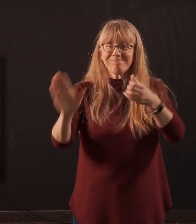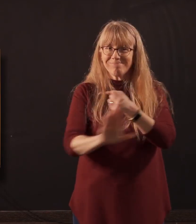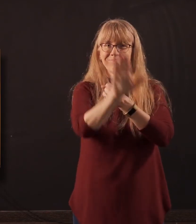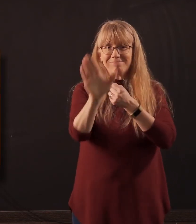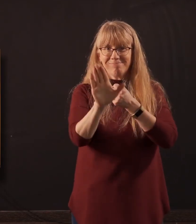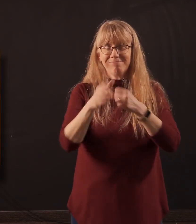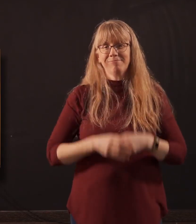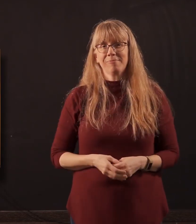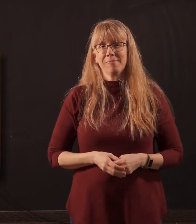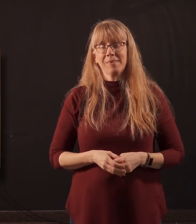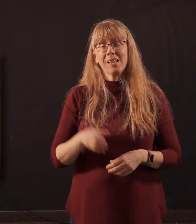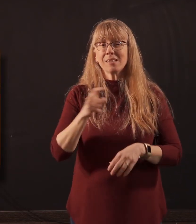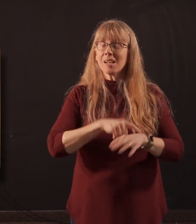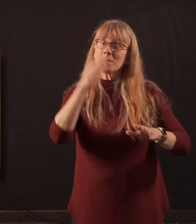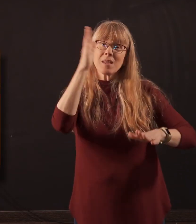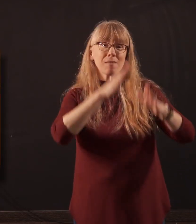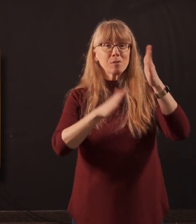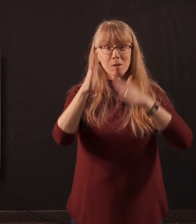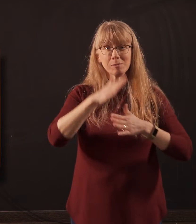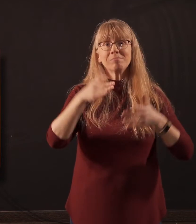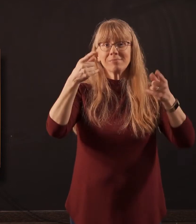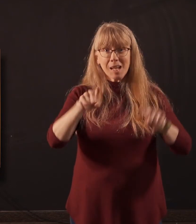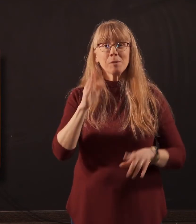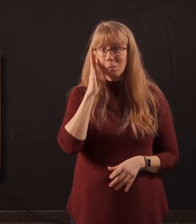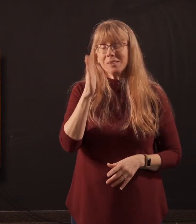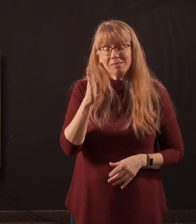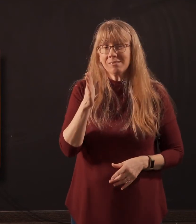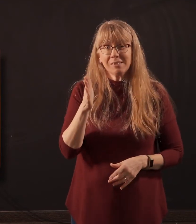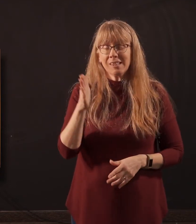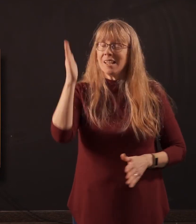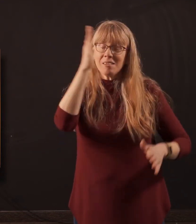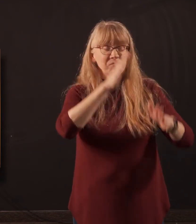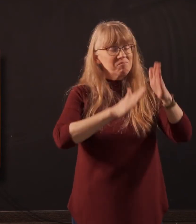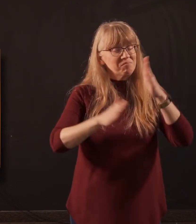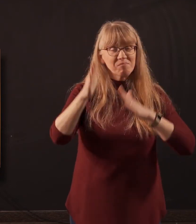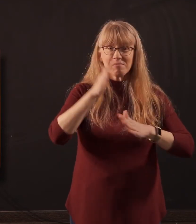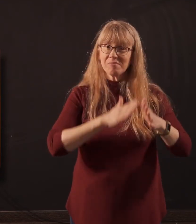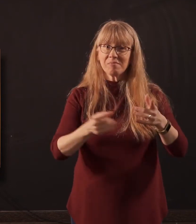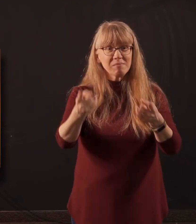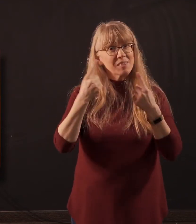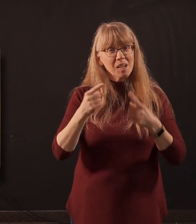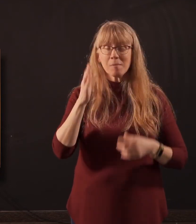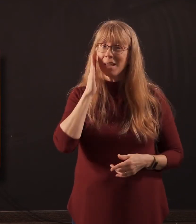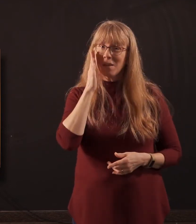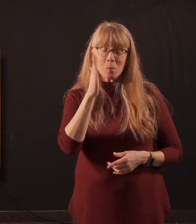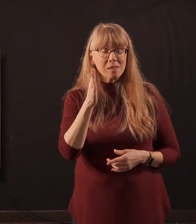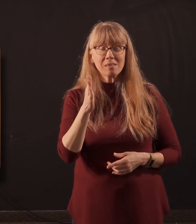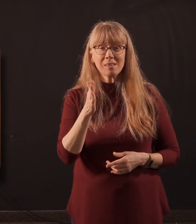The times of trouble will come. The storms will come. But he can and will